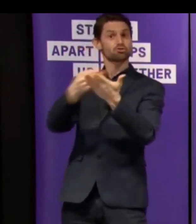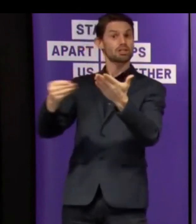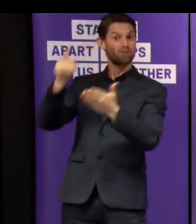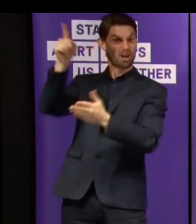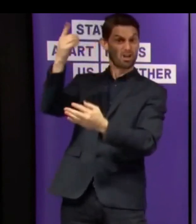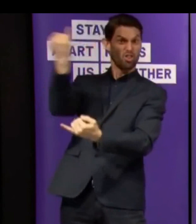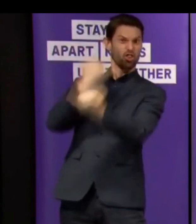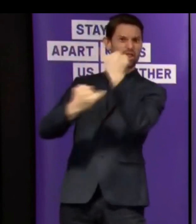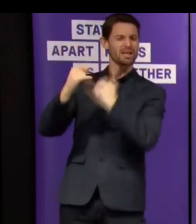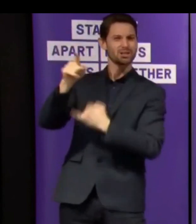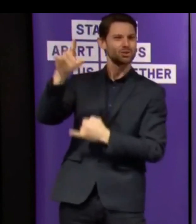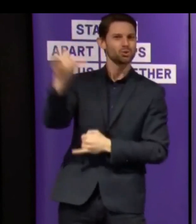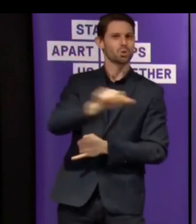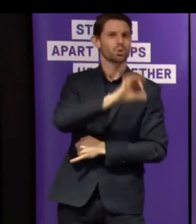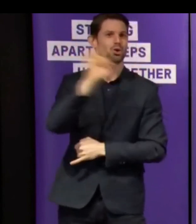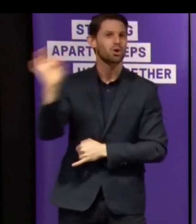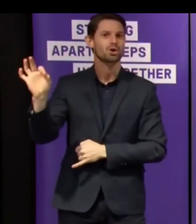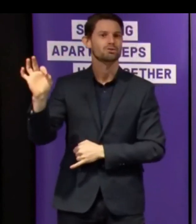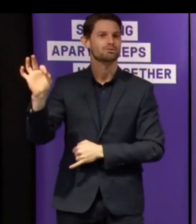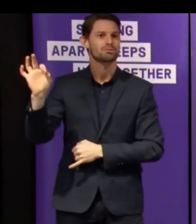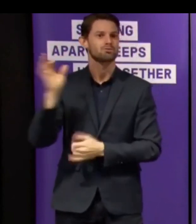That's very, very different. I would have thought. very much.